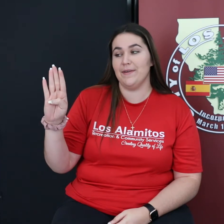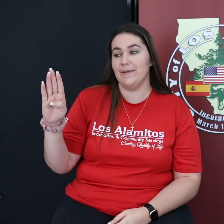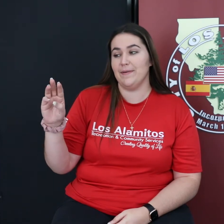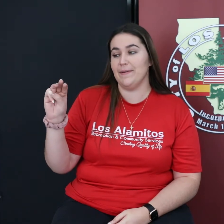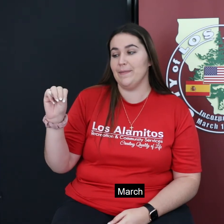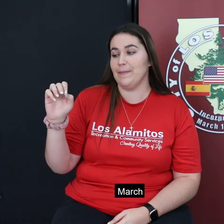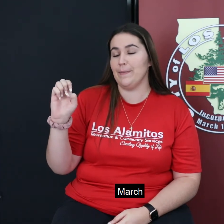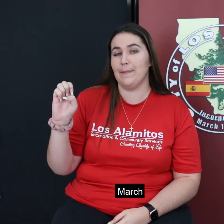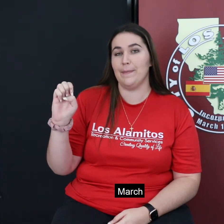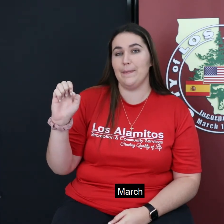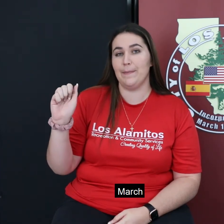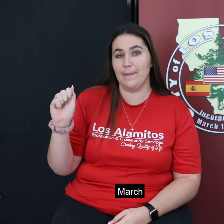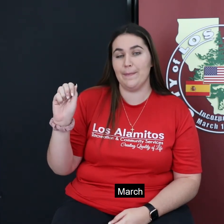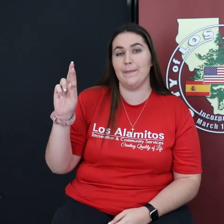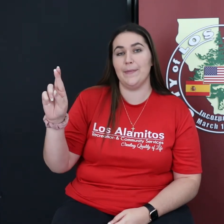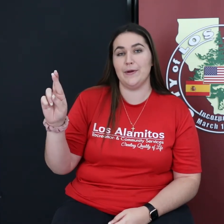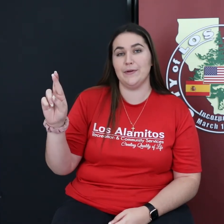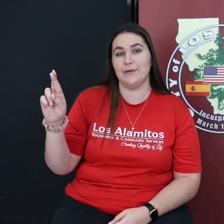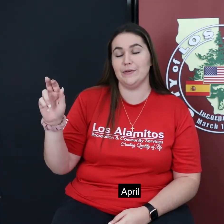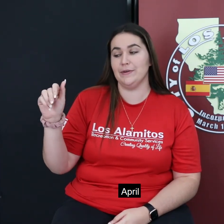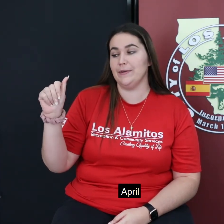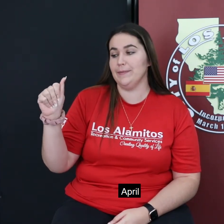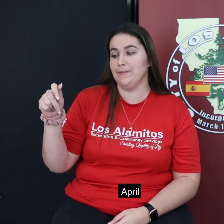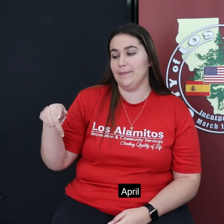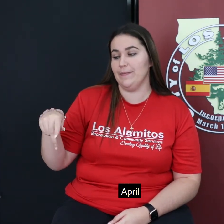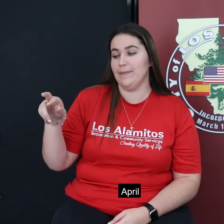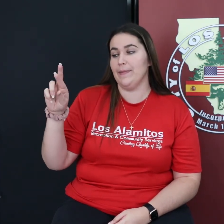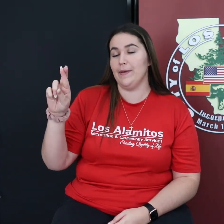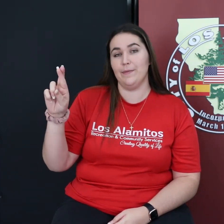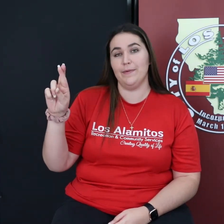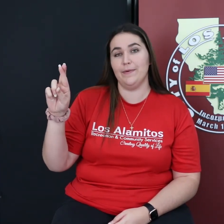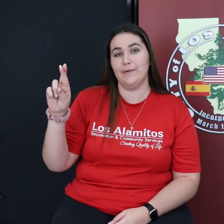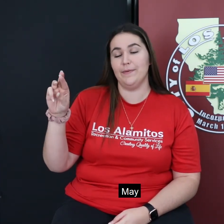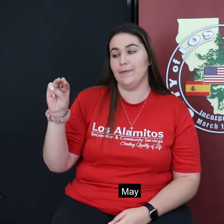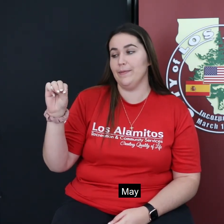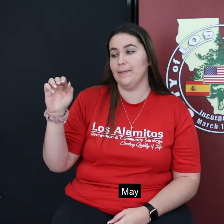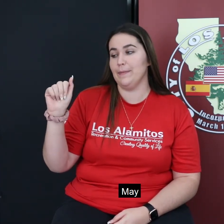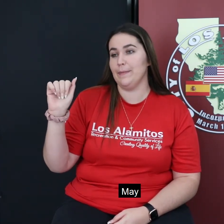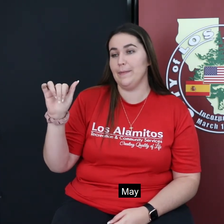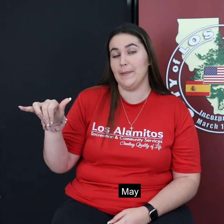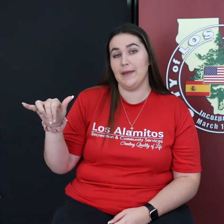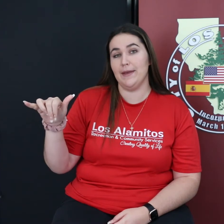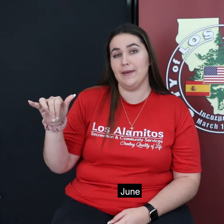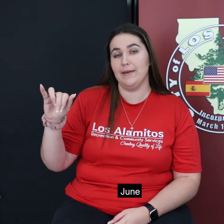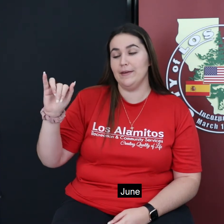March, April, May, June,